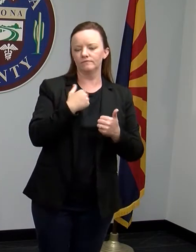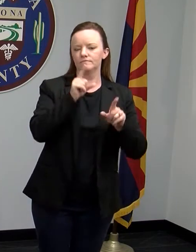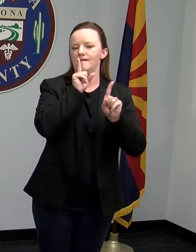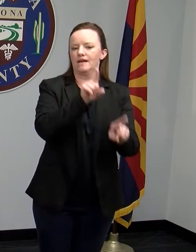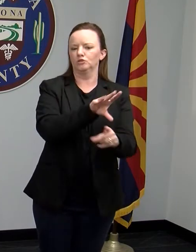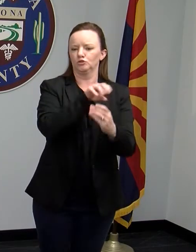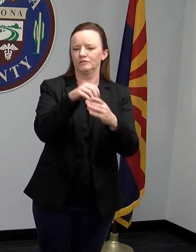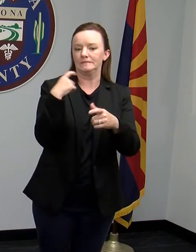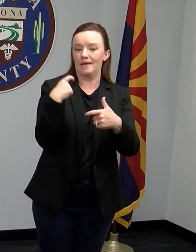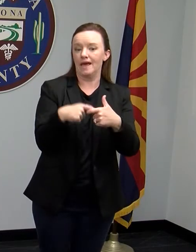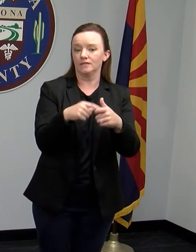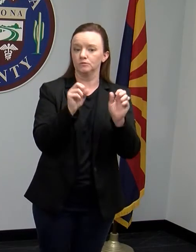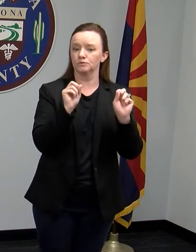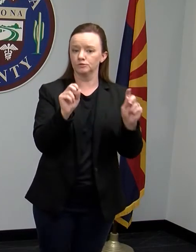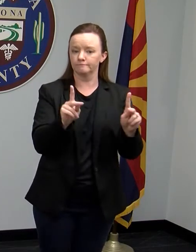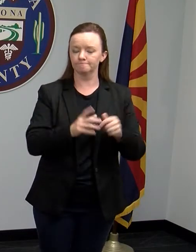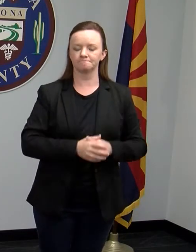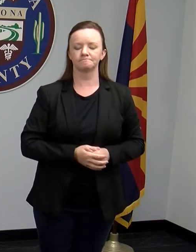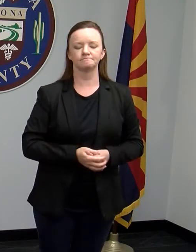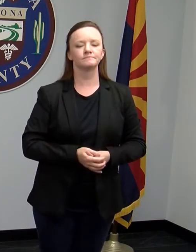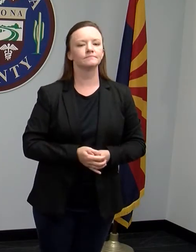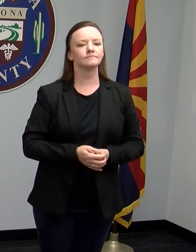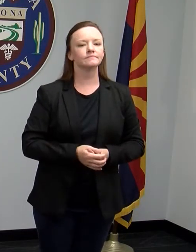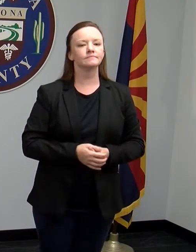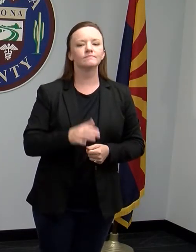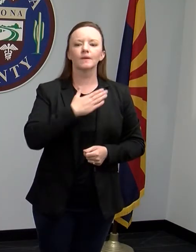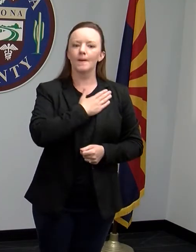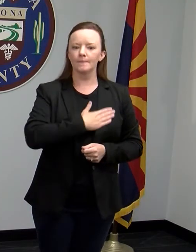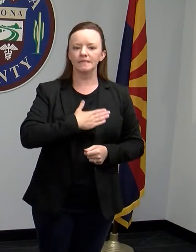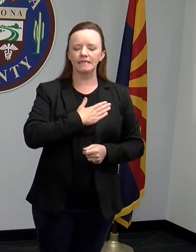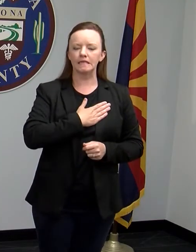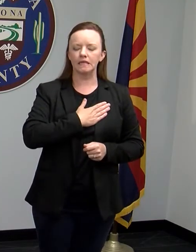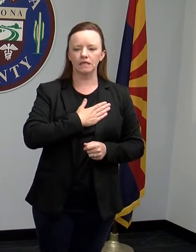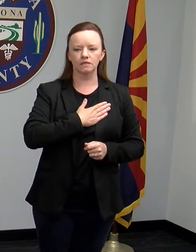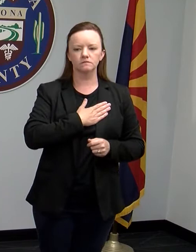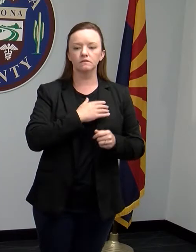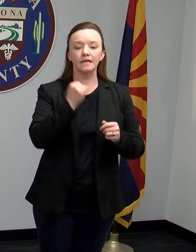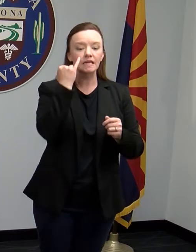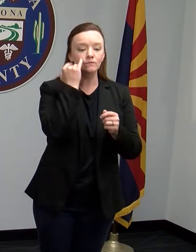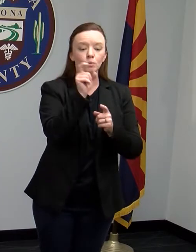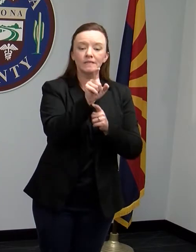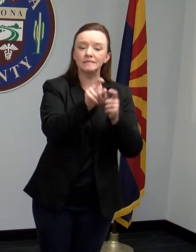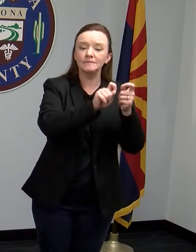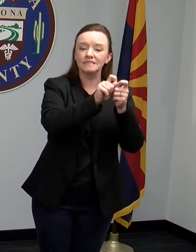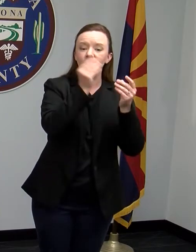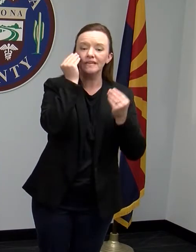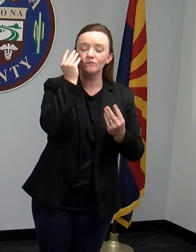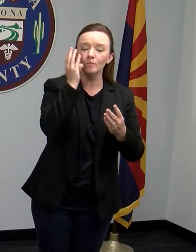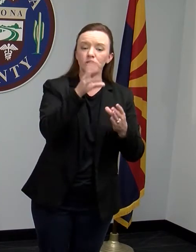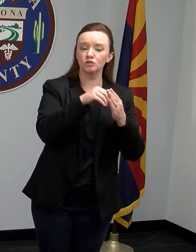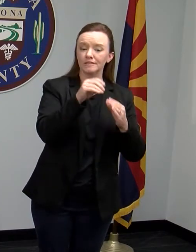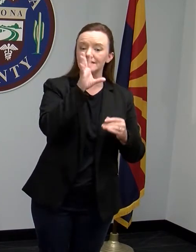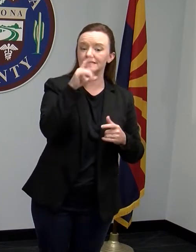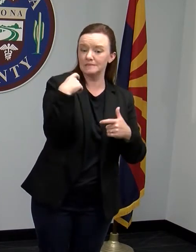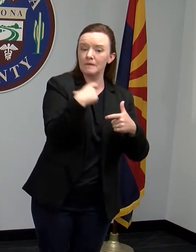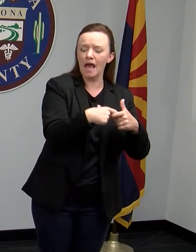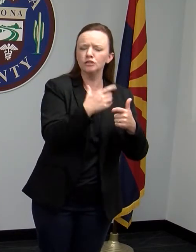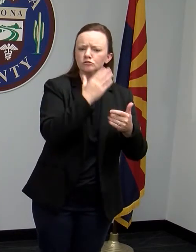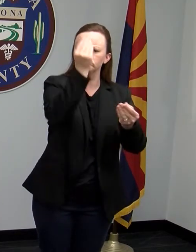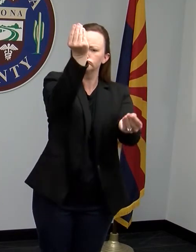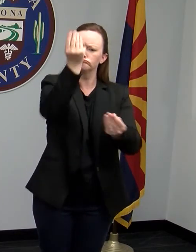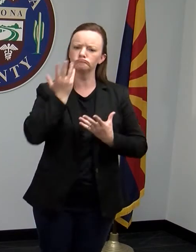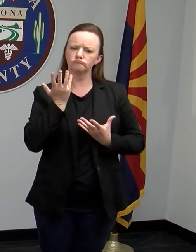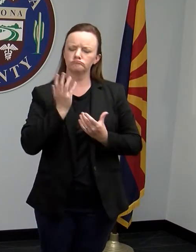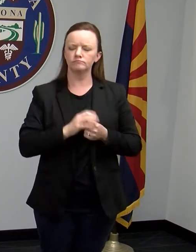an answer for your questions as well in Spanish if you need them. And please make special requests if you need an answer in Spanish. So with